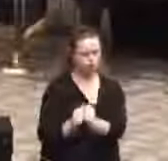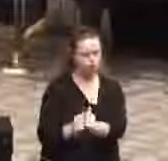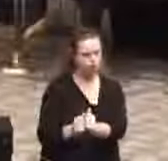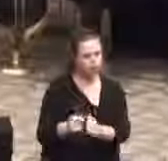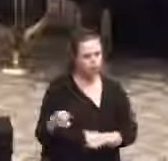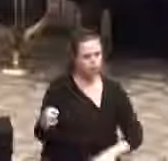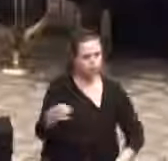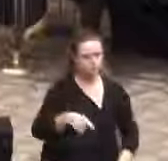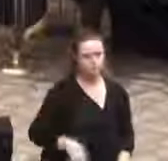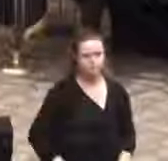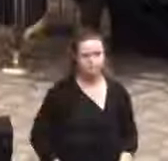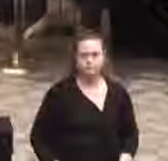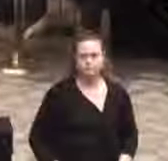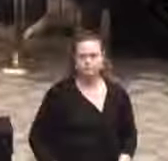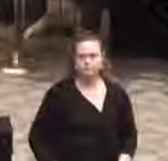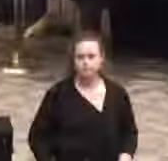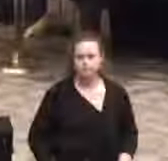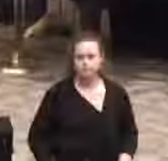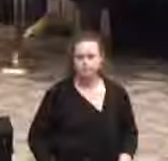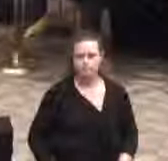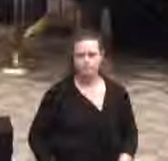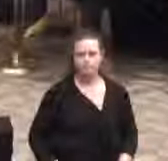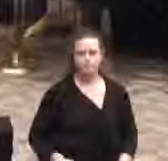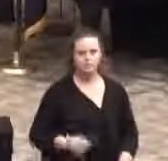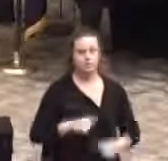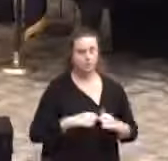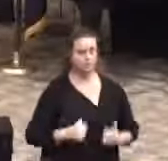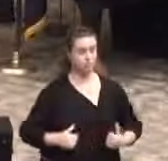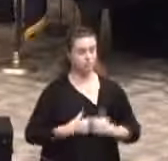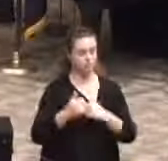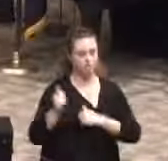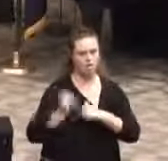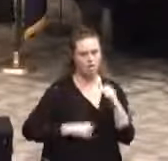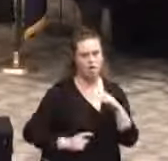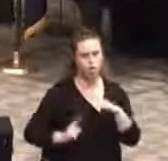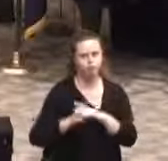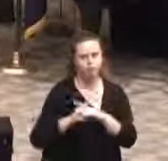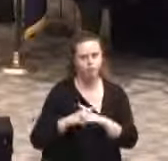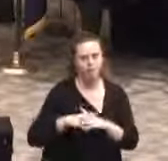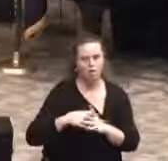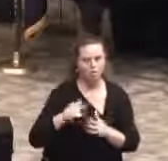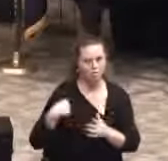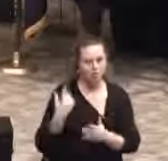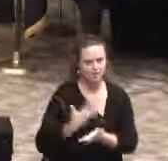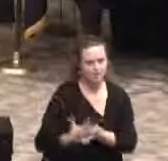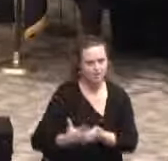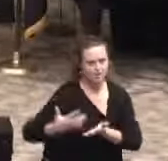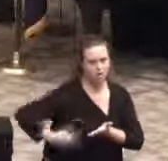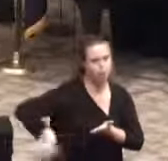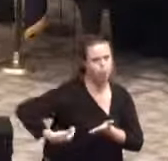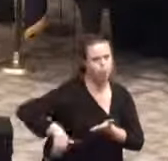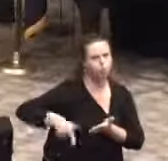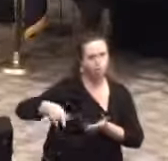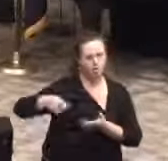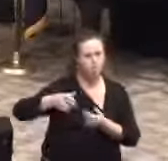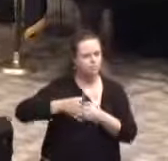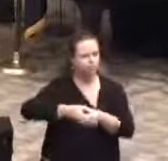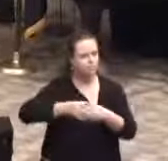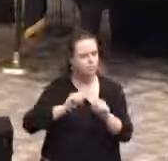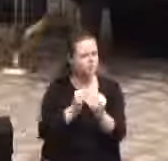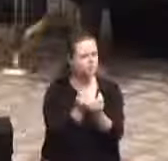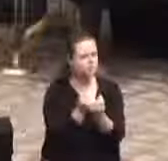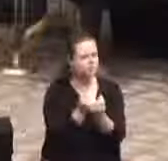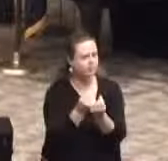toughest aspects of the academy program, we came together. Advanced communication techniques was a very challenging week for us.